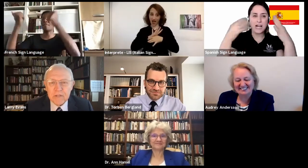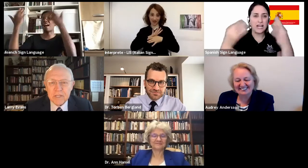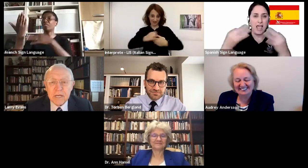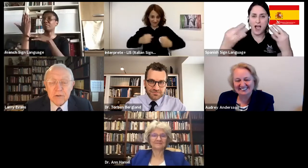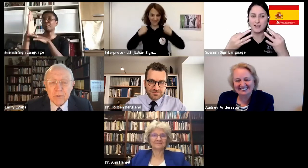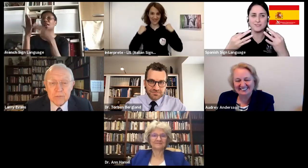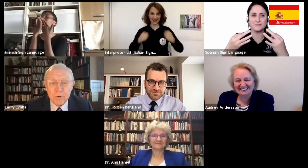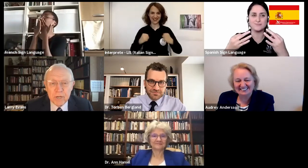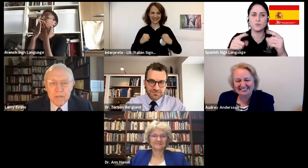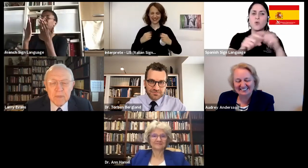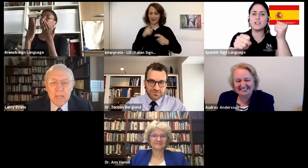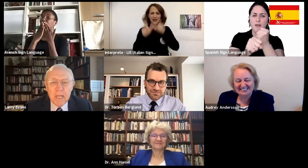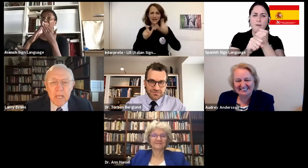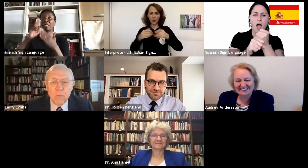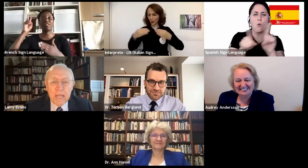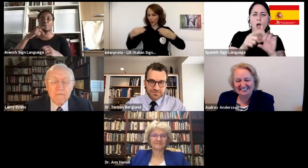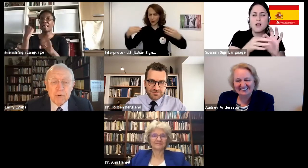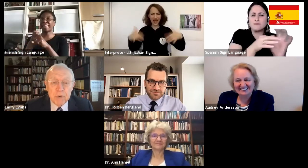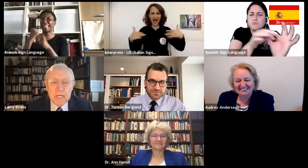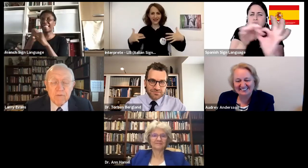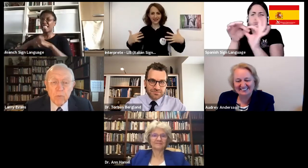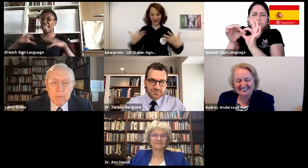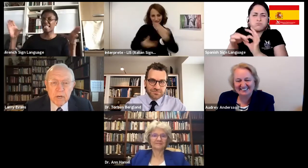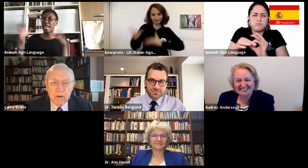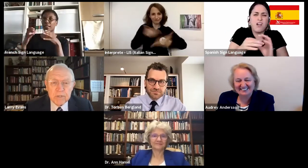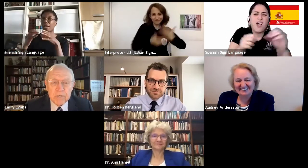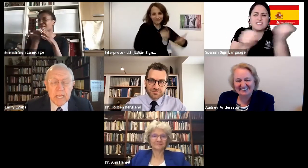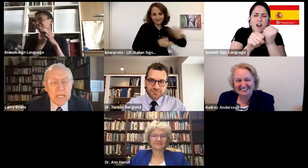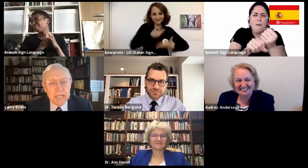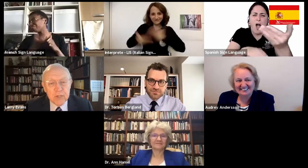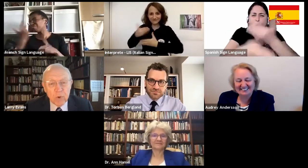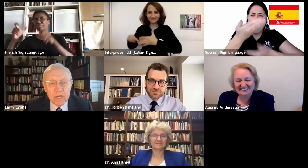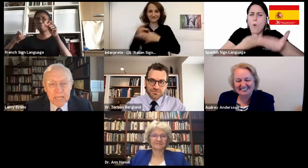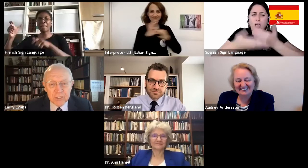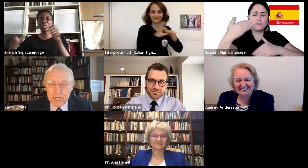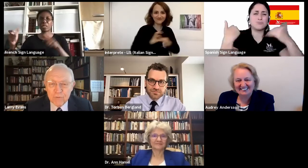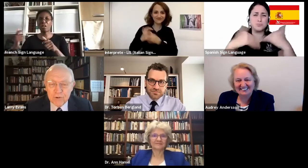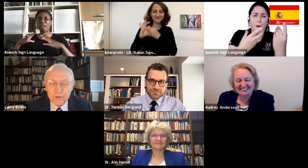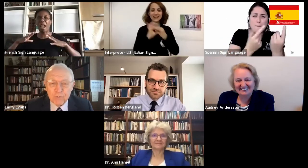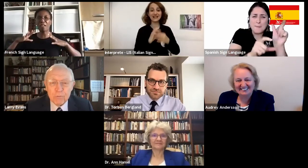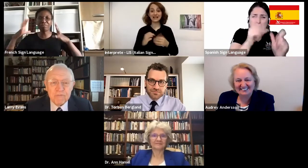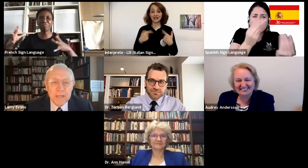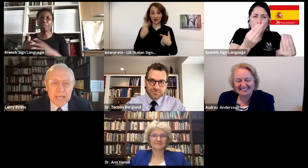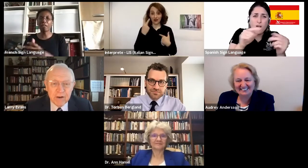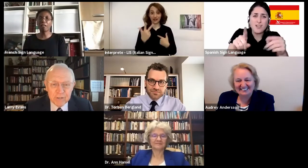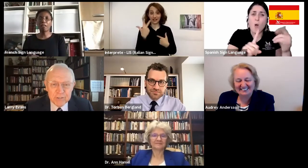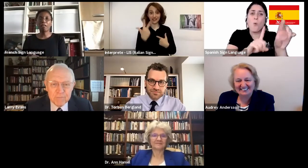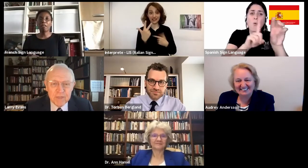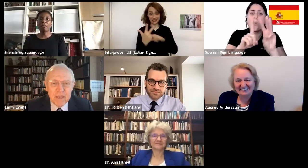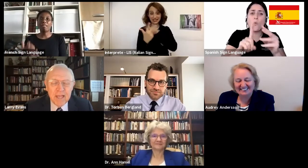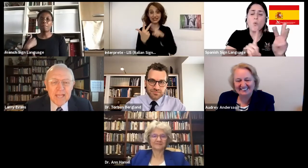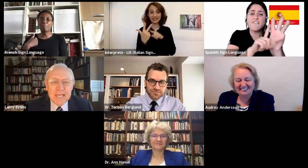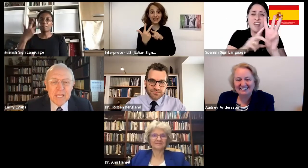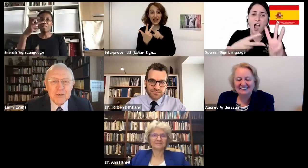us getting to this point. We have three different webinars, and each one has a different group of panelists.